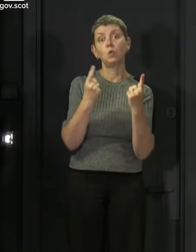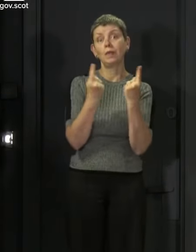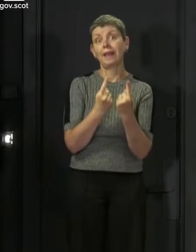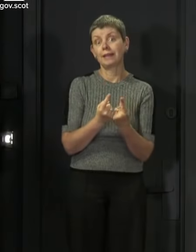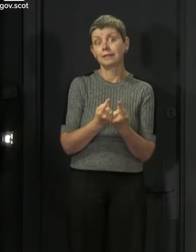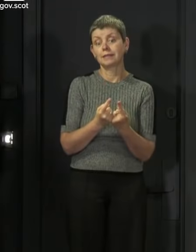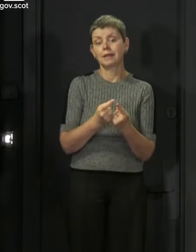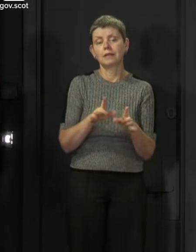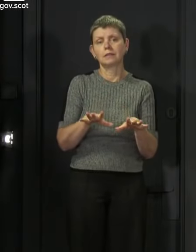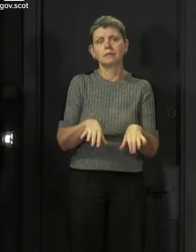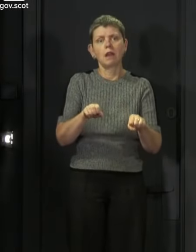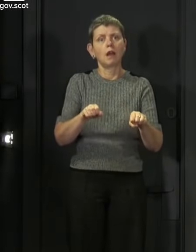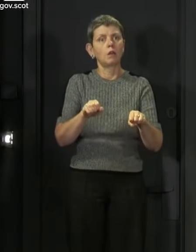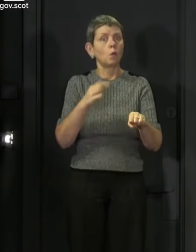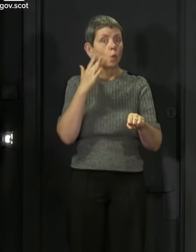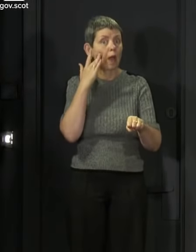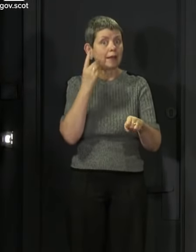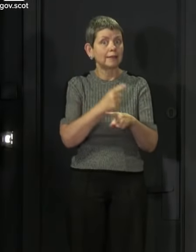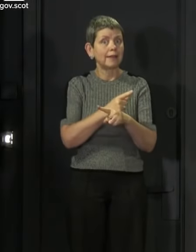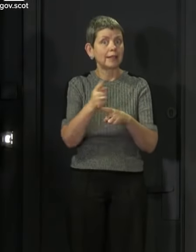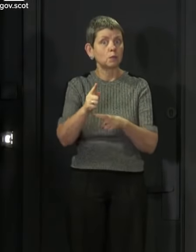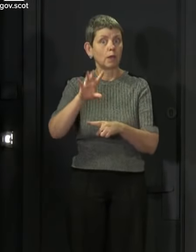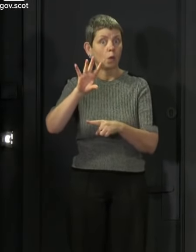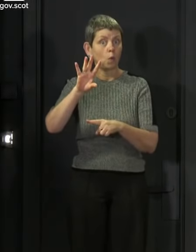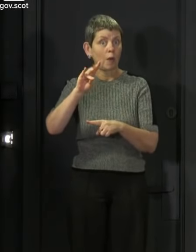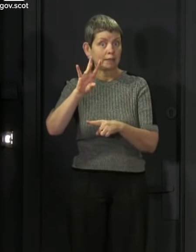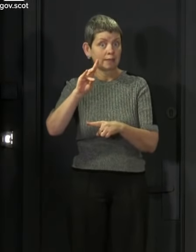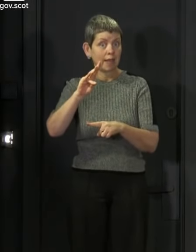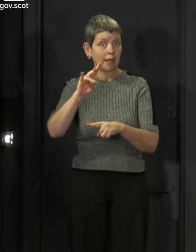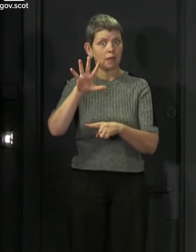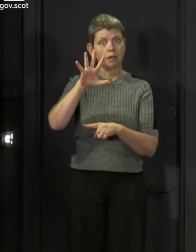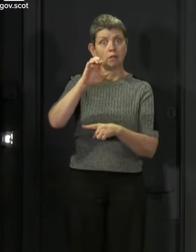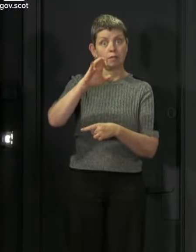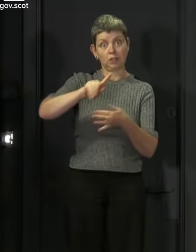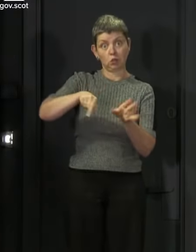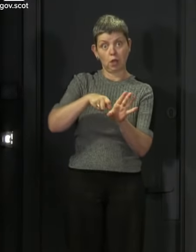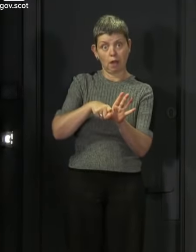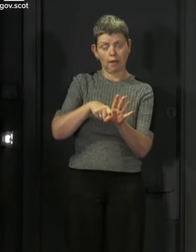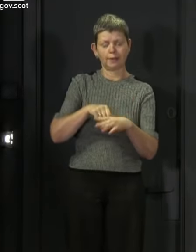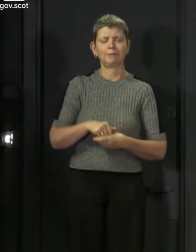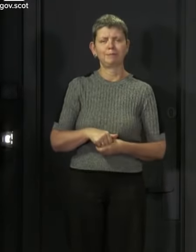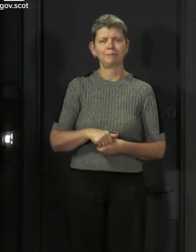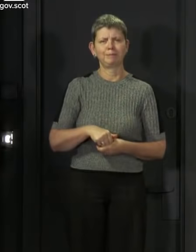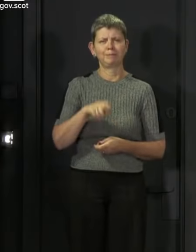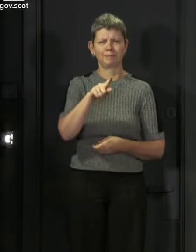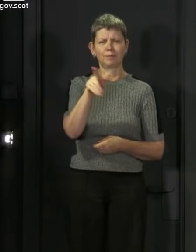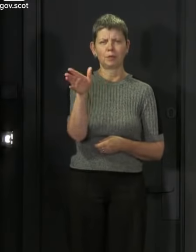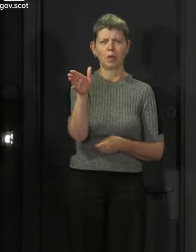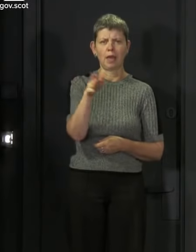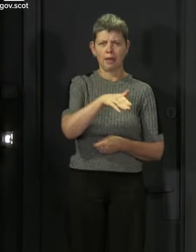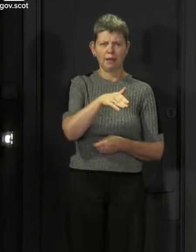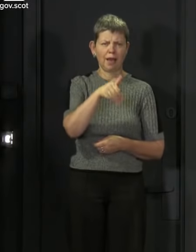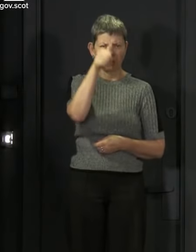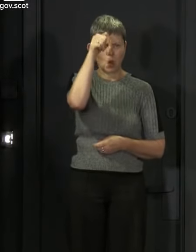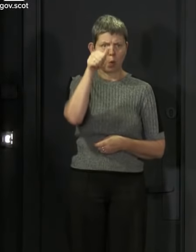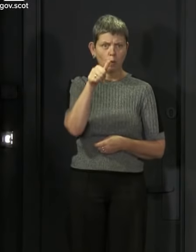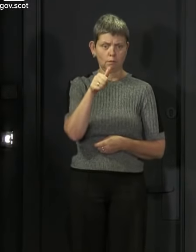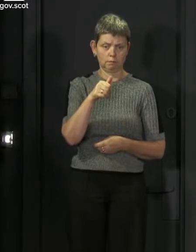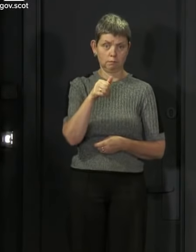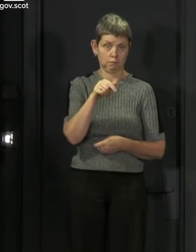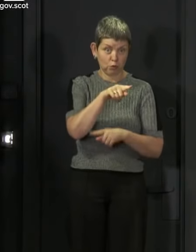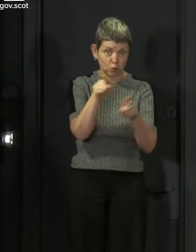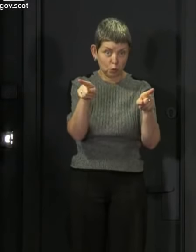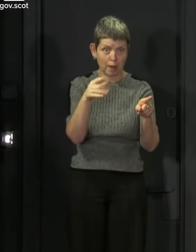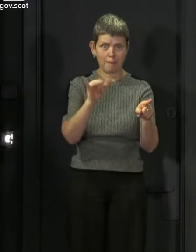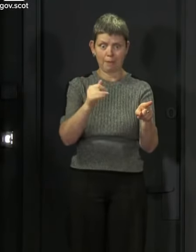from next Wednesday, the 15th of July. As many of you know, and as many of you, myself included,